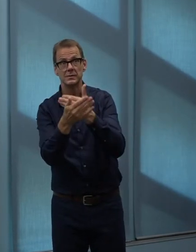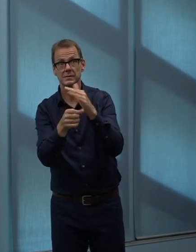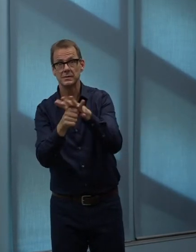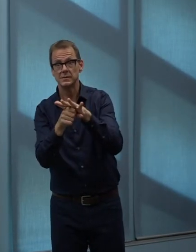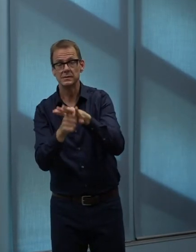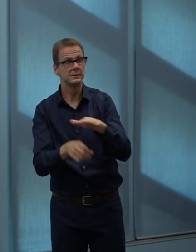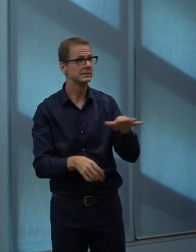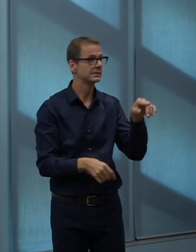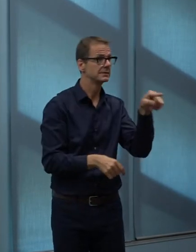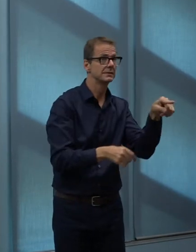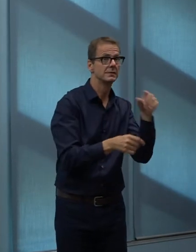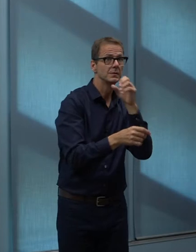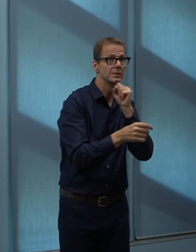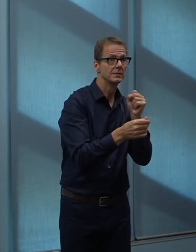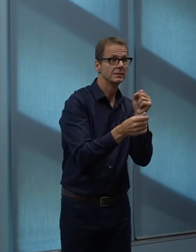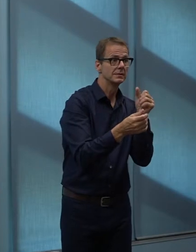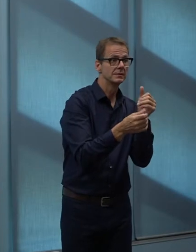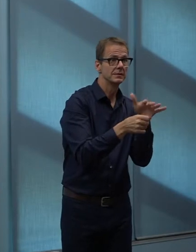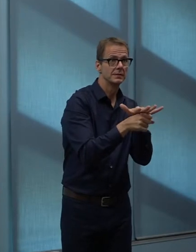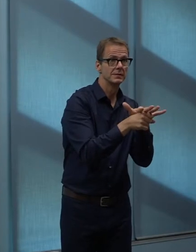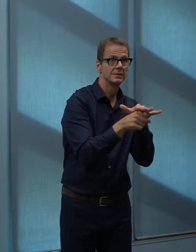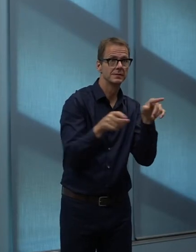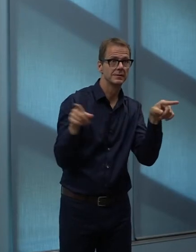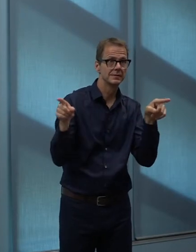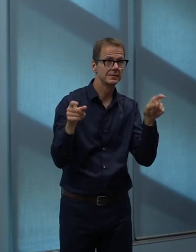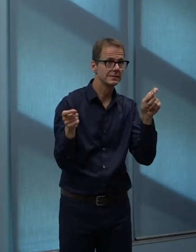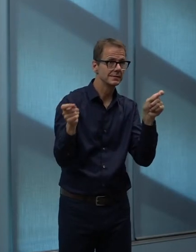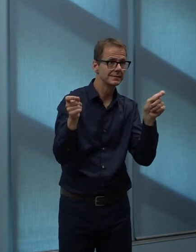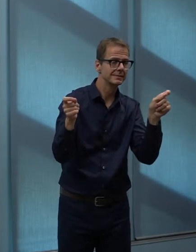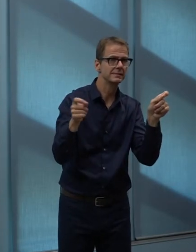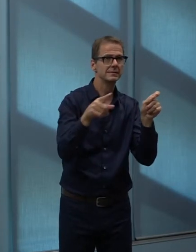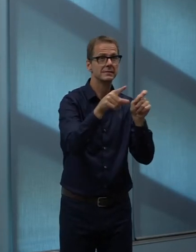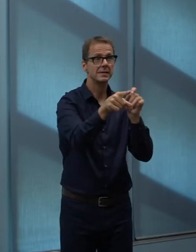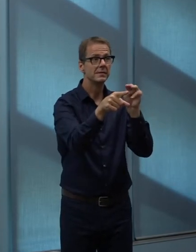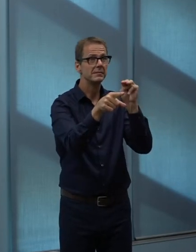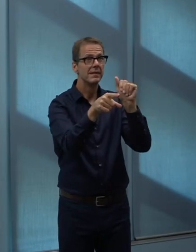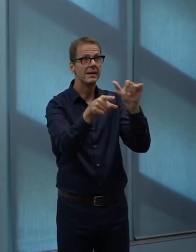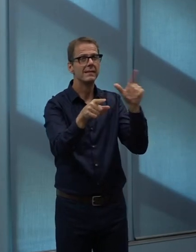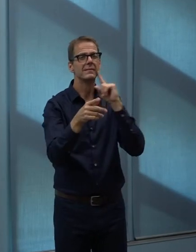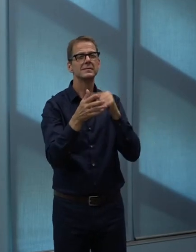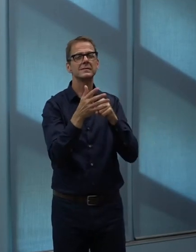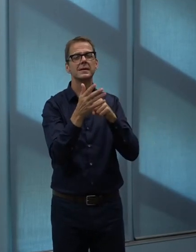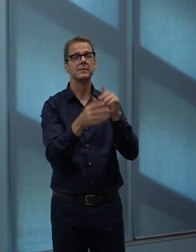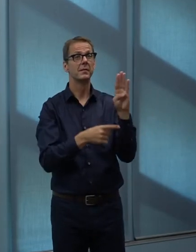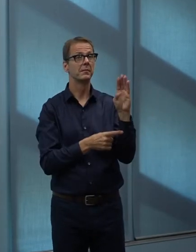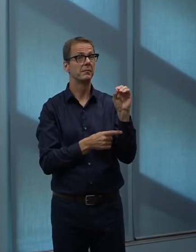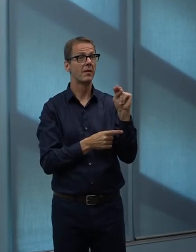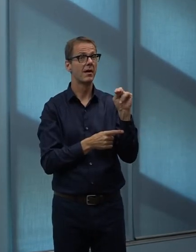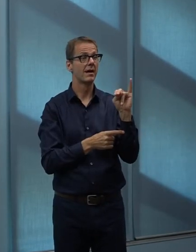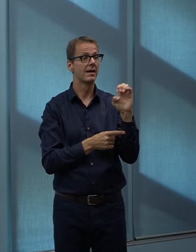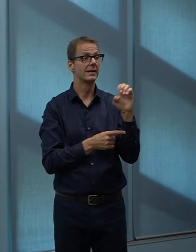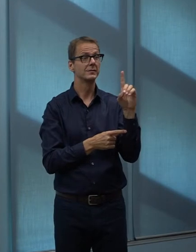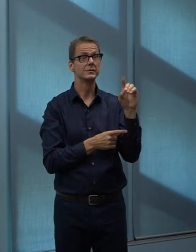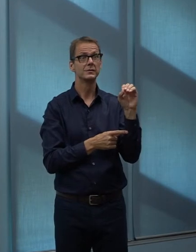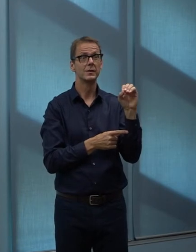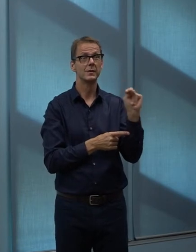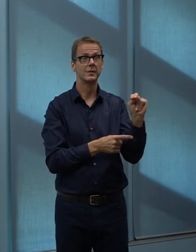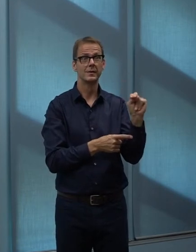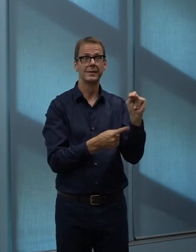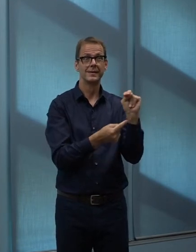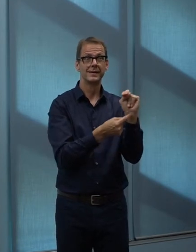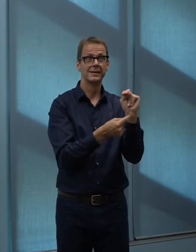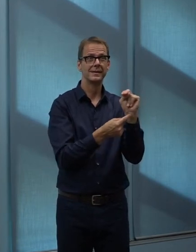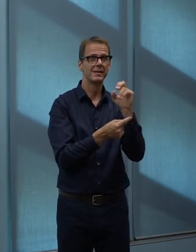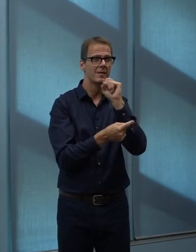and other greyfield sites, for example, like imagine a Bonnie Dune redevelopment, for example, gets a lot more straightforward in a situation like this. So